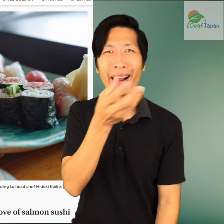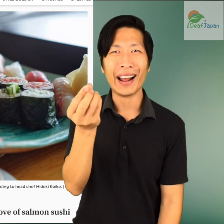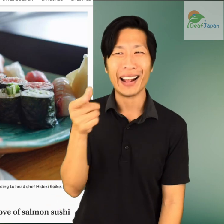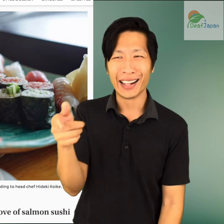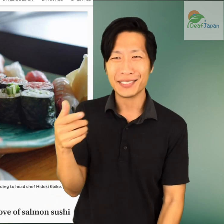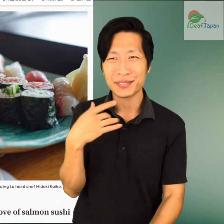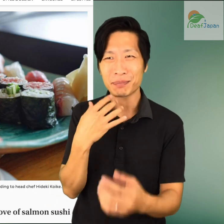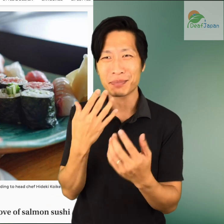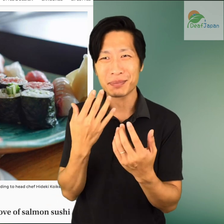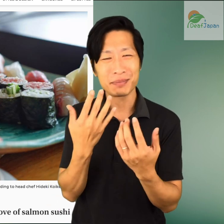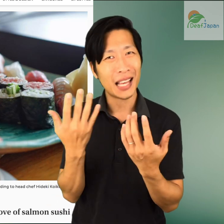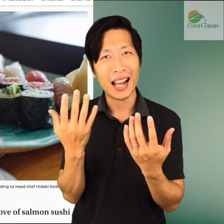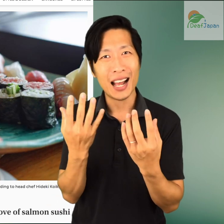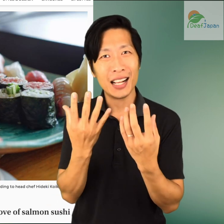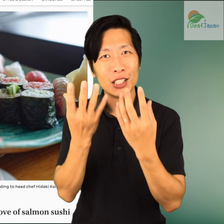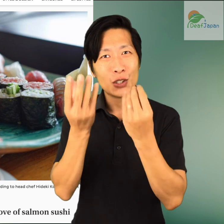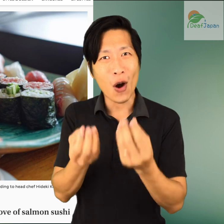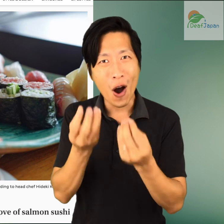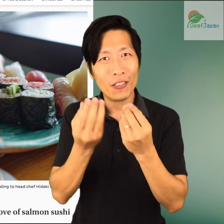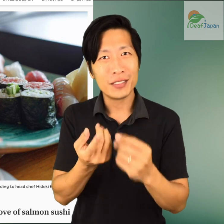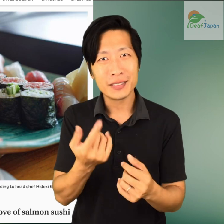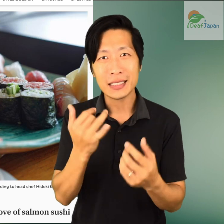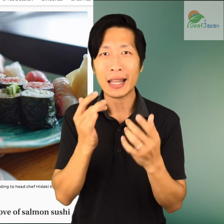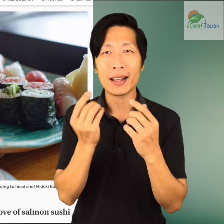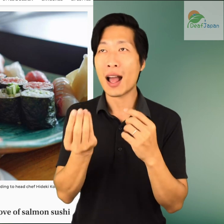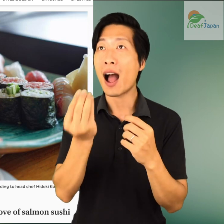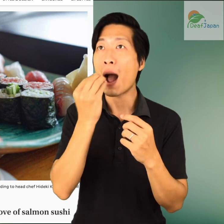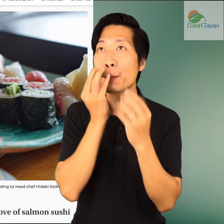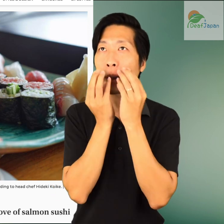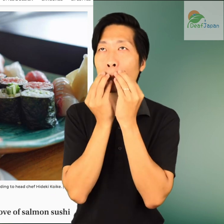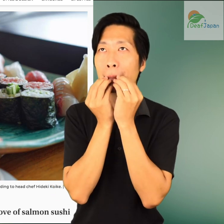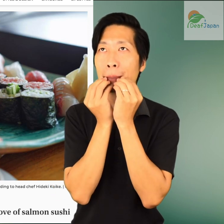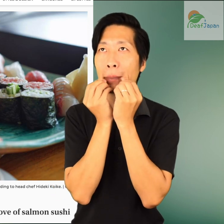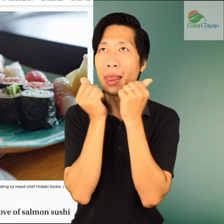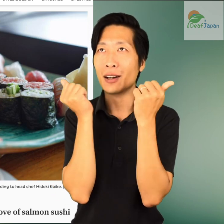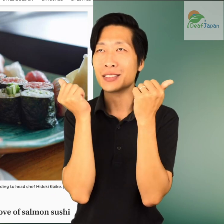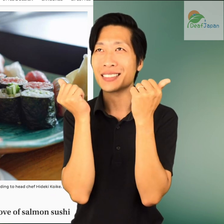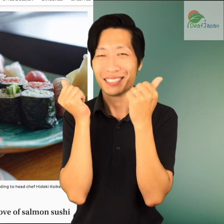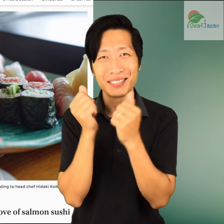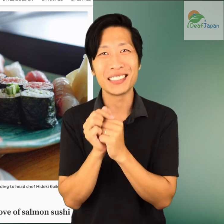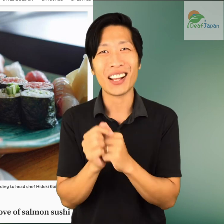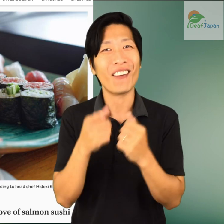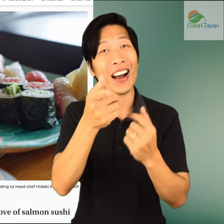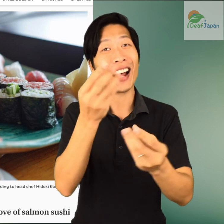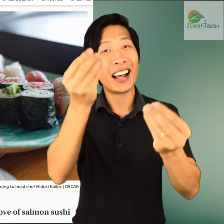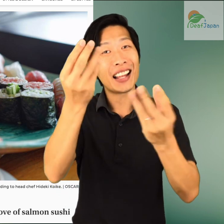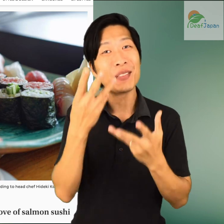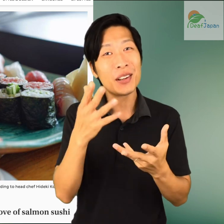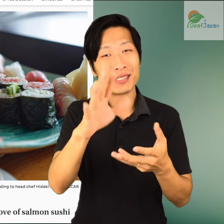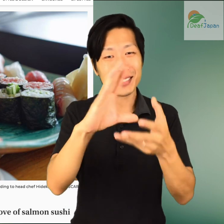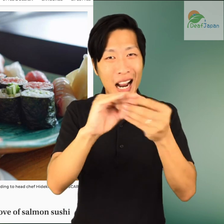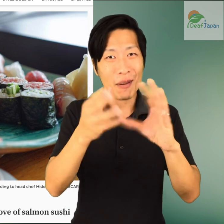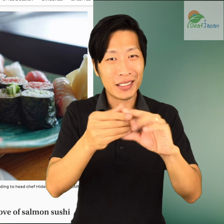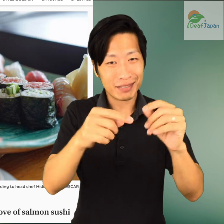so soft and it just melts in your mouth. Let me know in the comment section which you prefer.